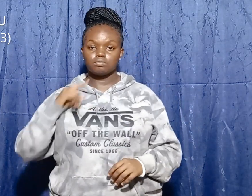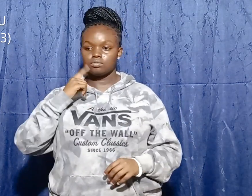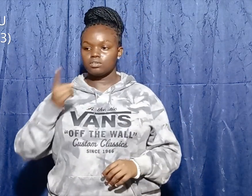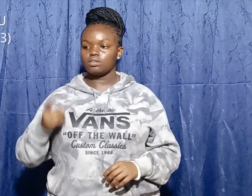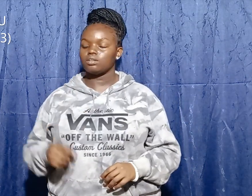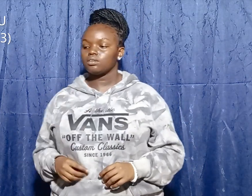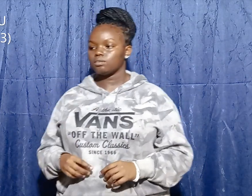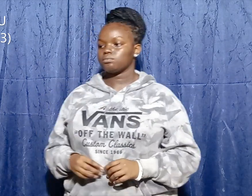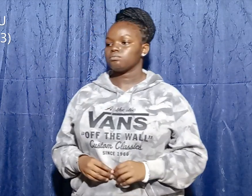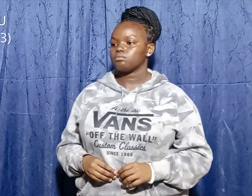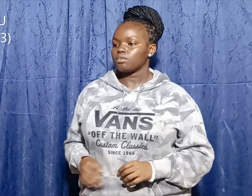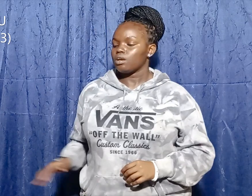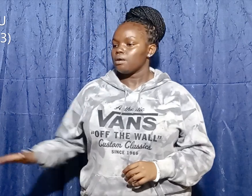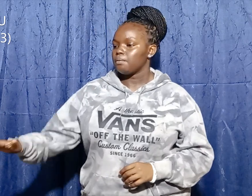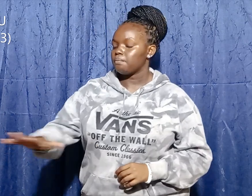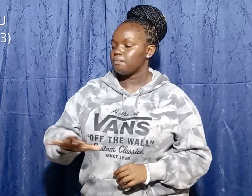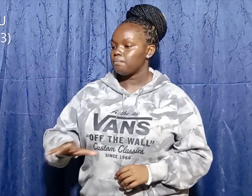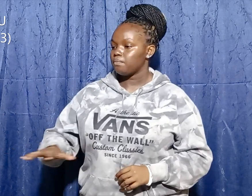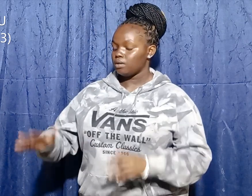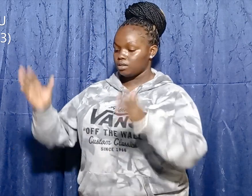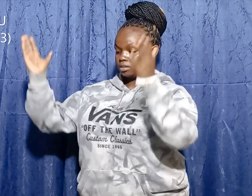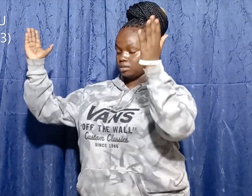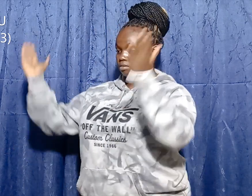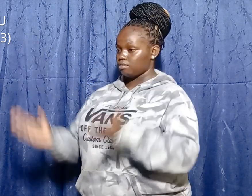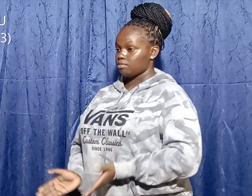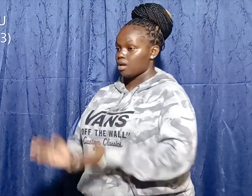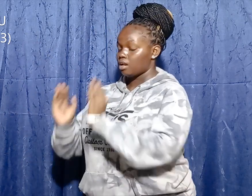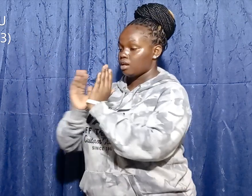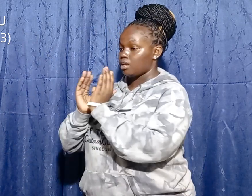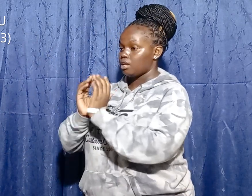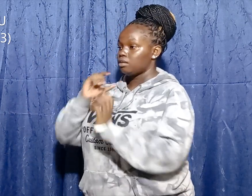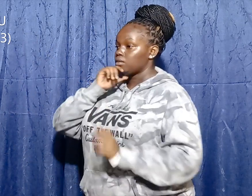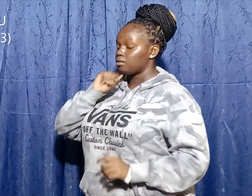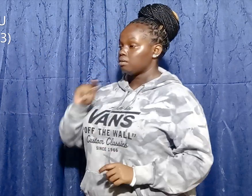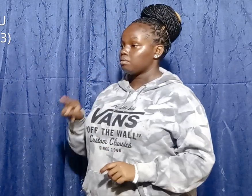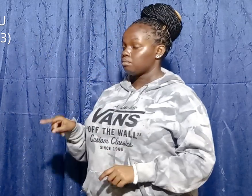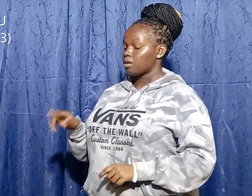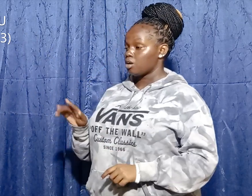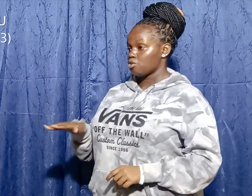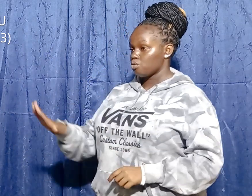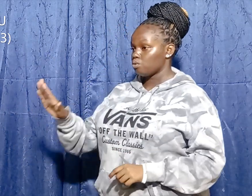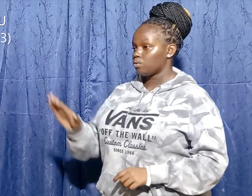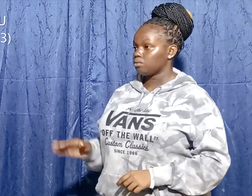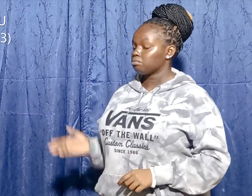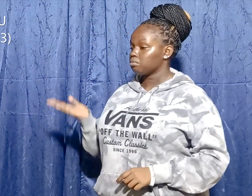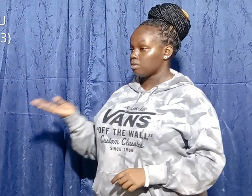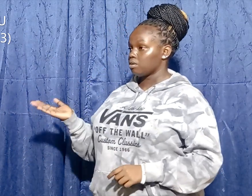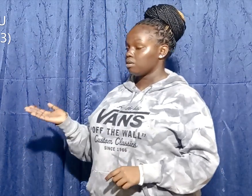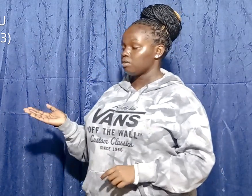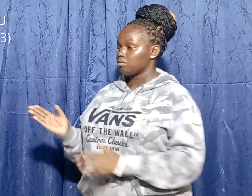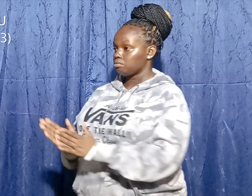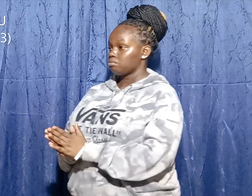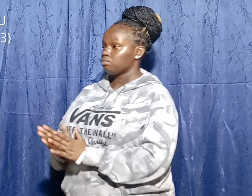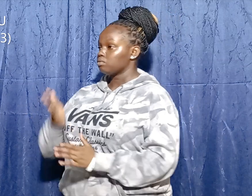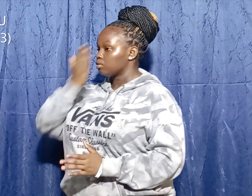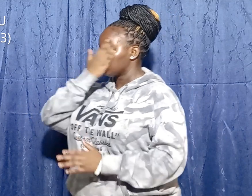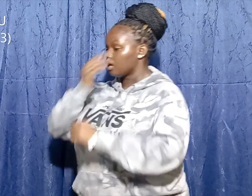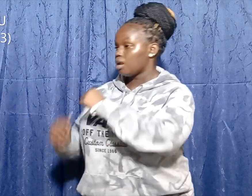In the place of Valiela, your brothers are there with Israelite soldiers. Take